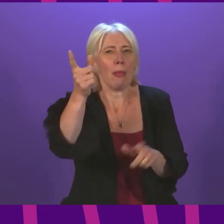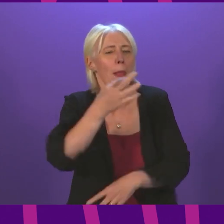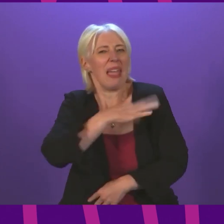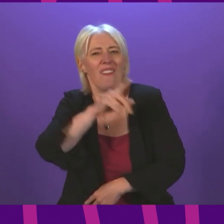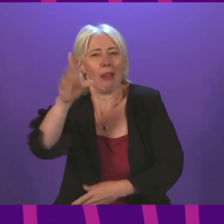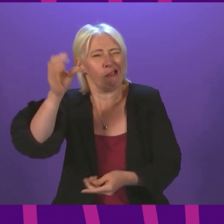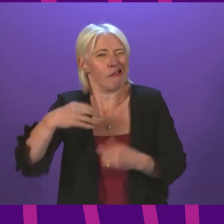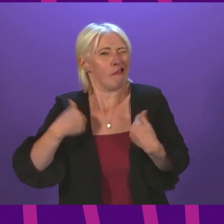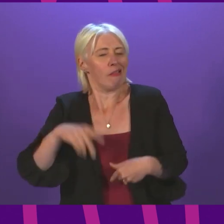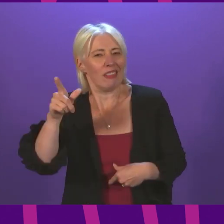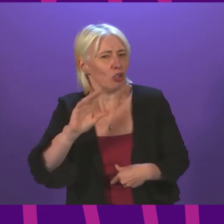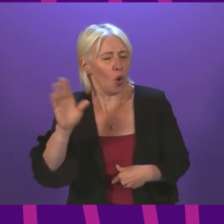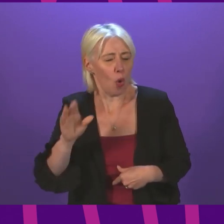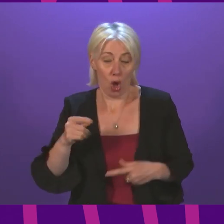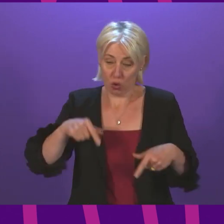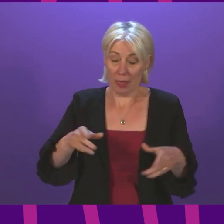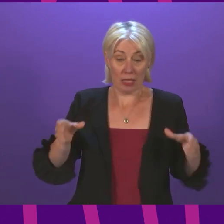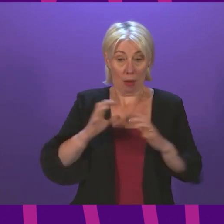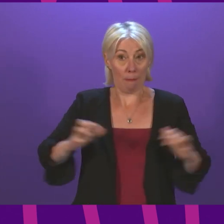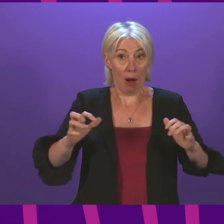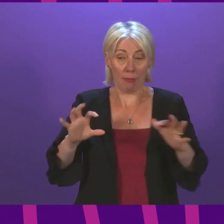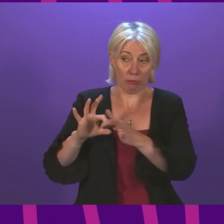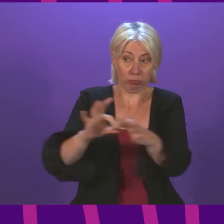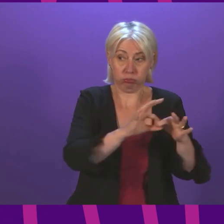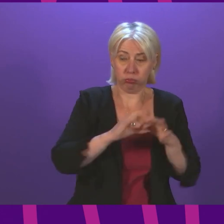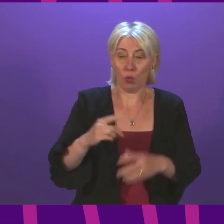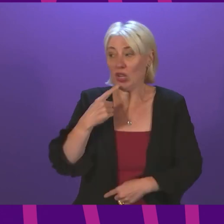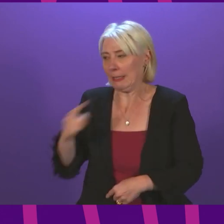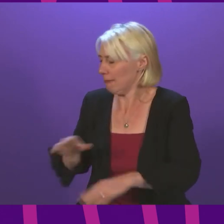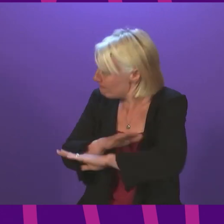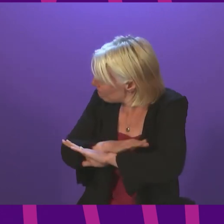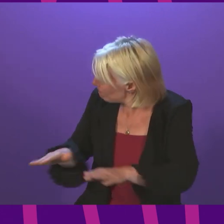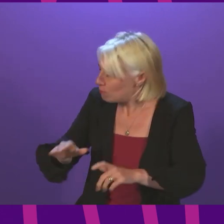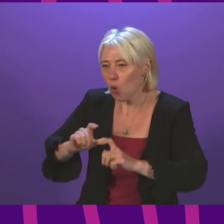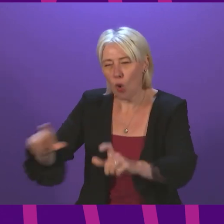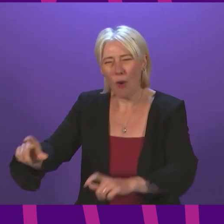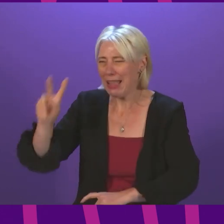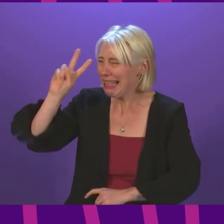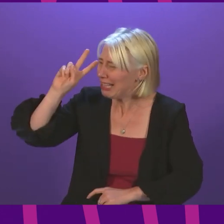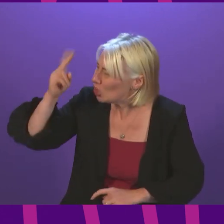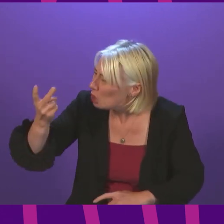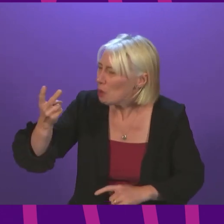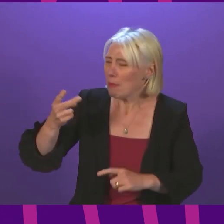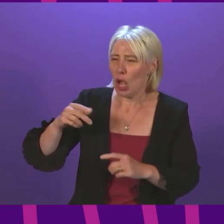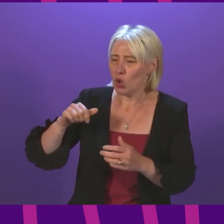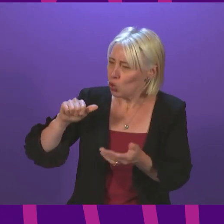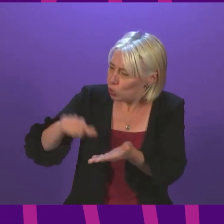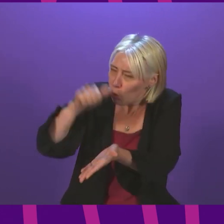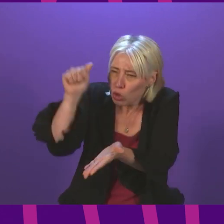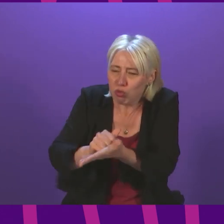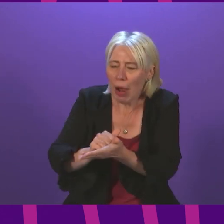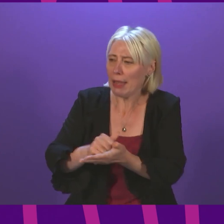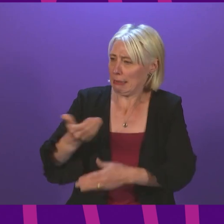could unite to say, don't go ahead with us, stop this, think again, and do what's right for the people of Scotland.